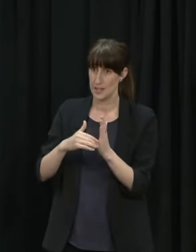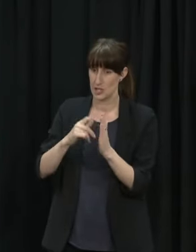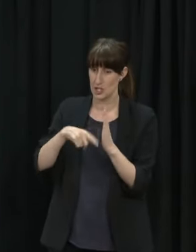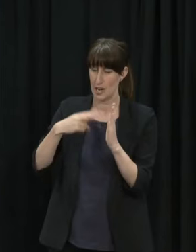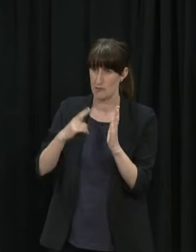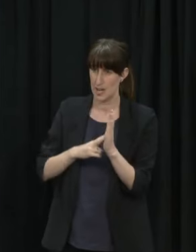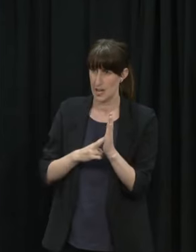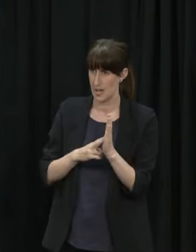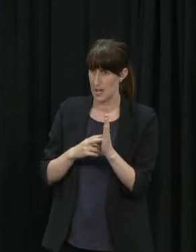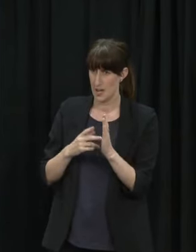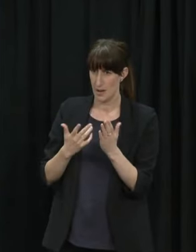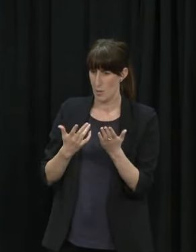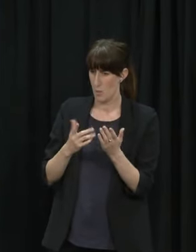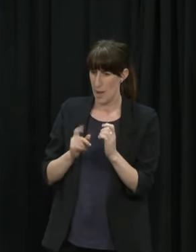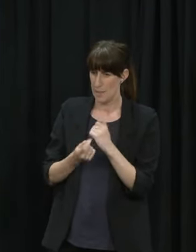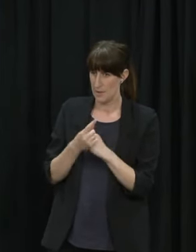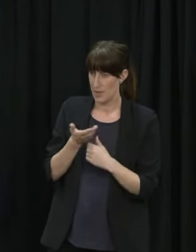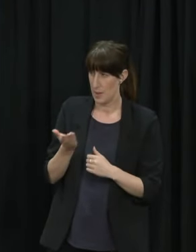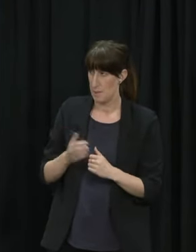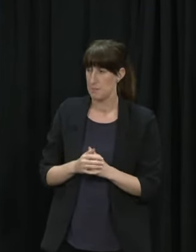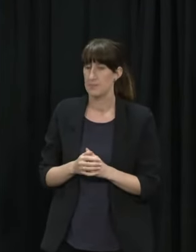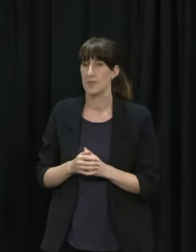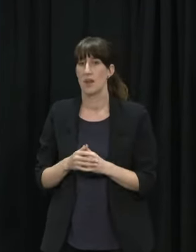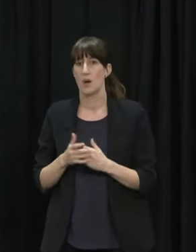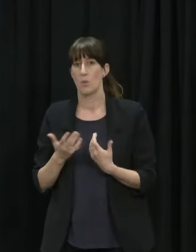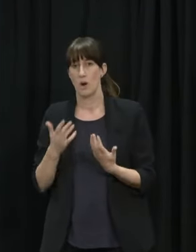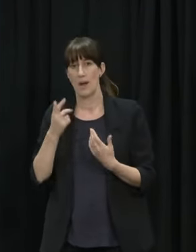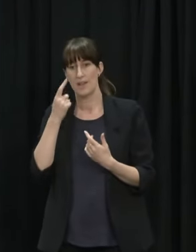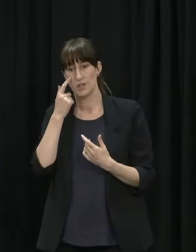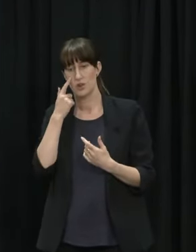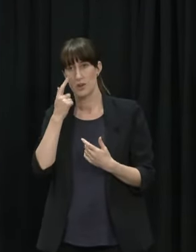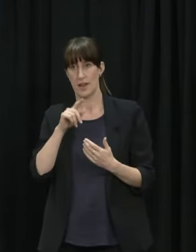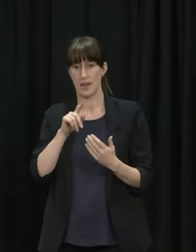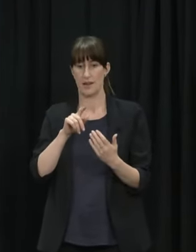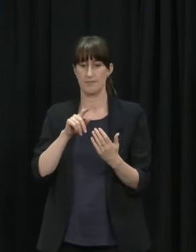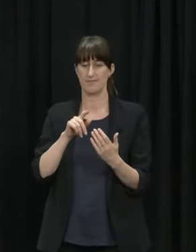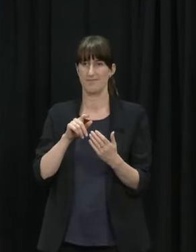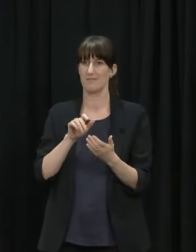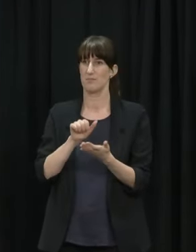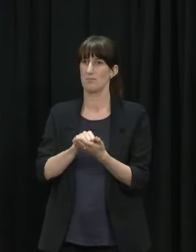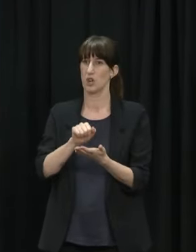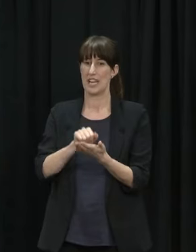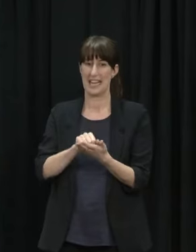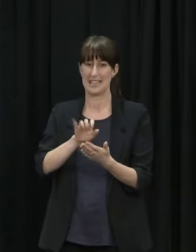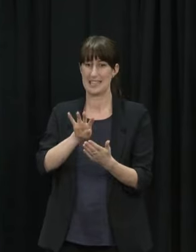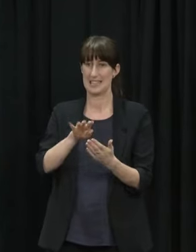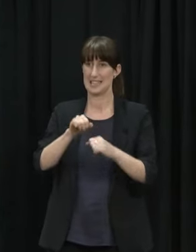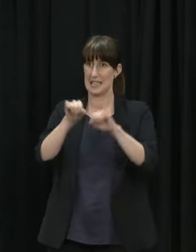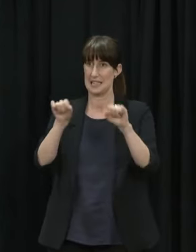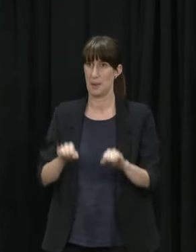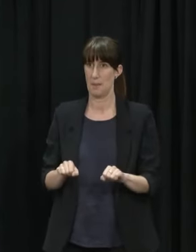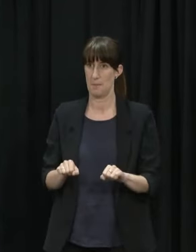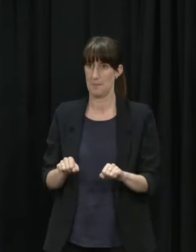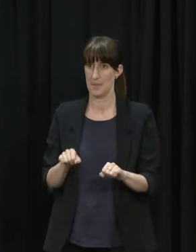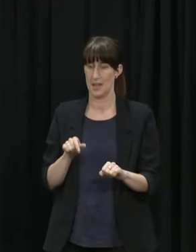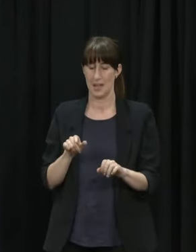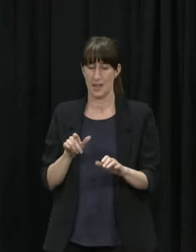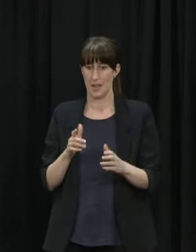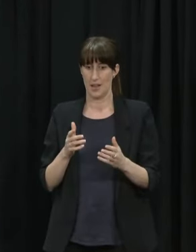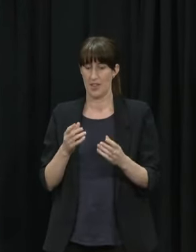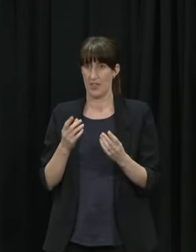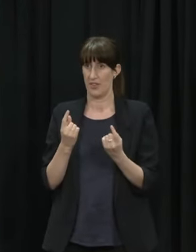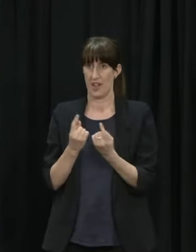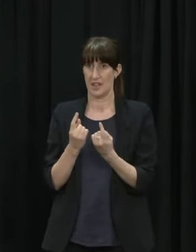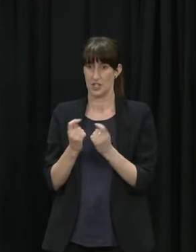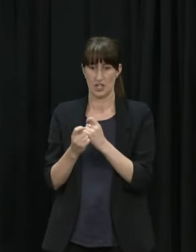and look at where the pressure points are one of the things you know you can imagine in doing this you know things are moving at